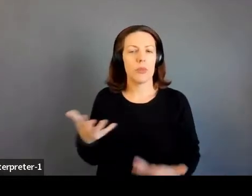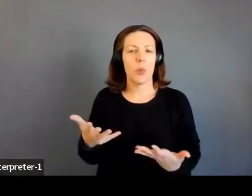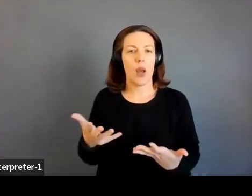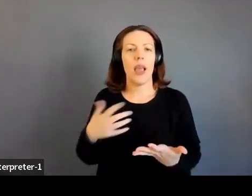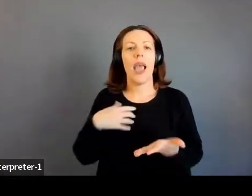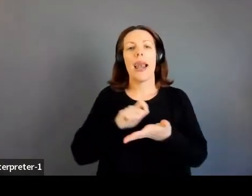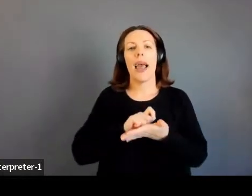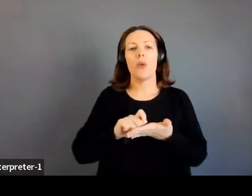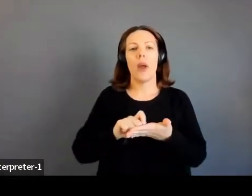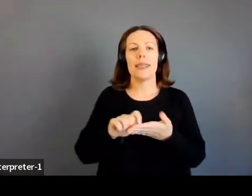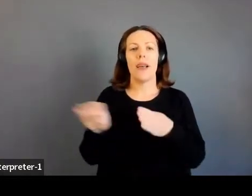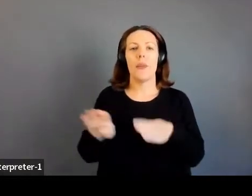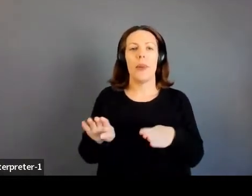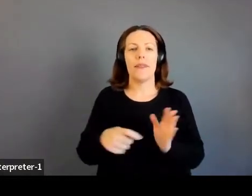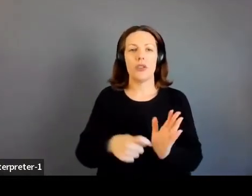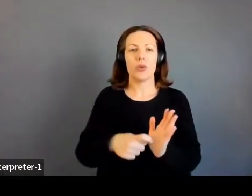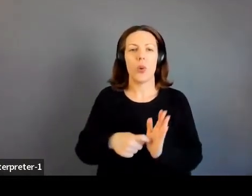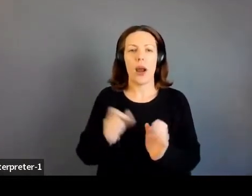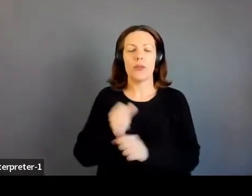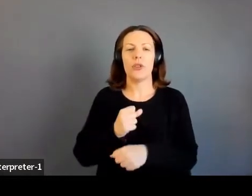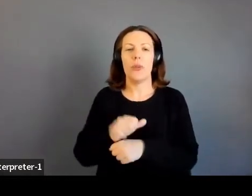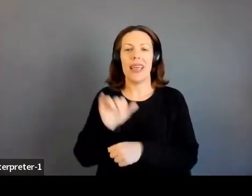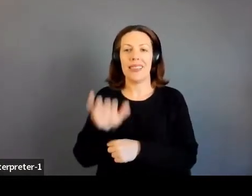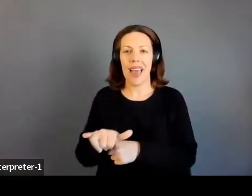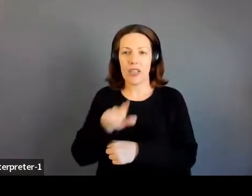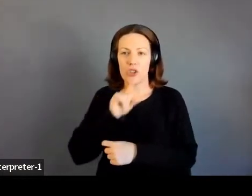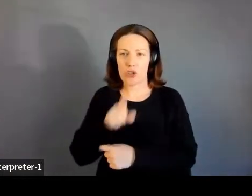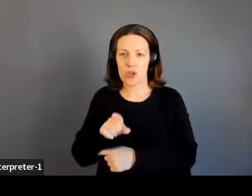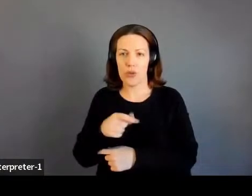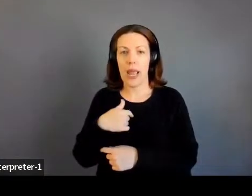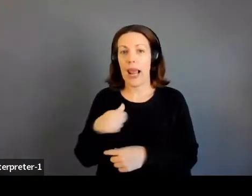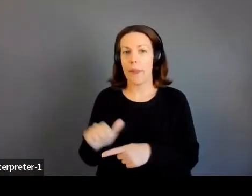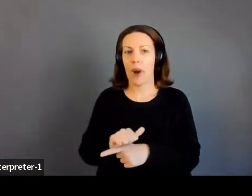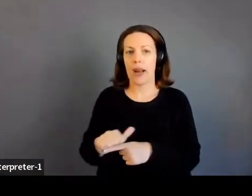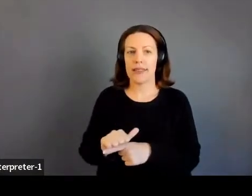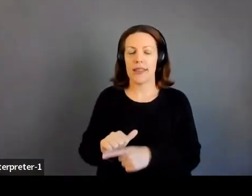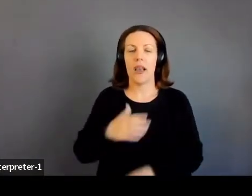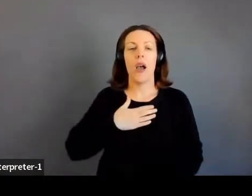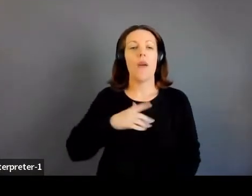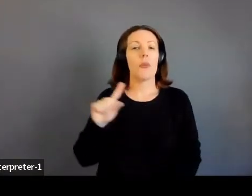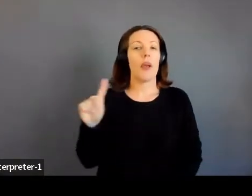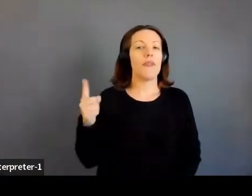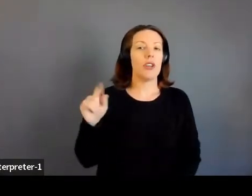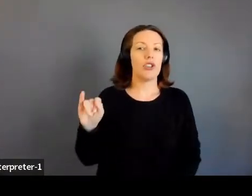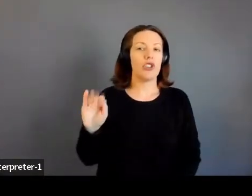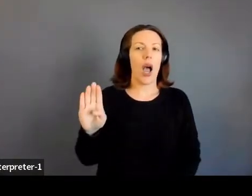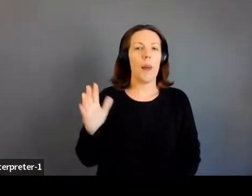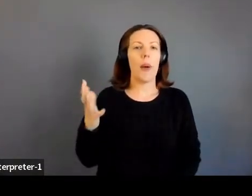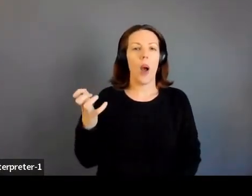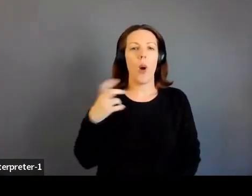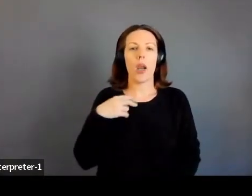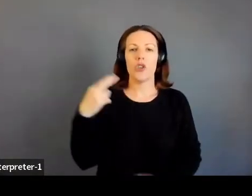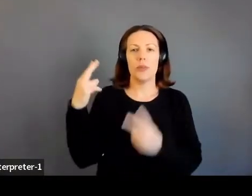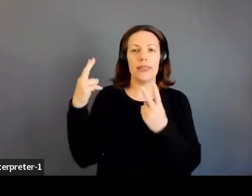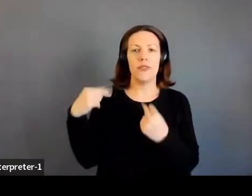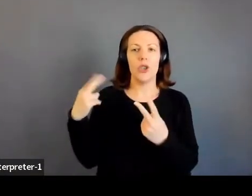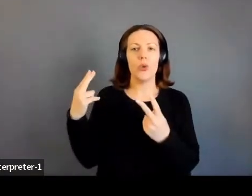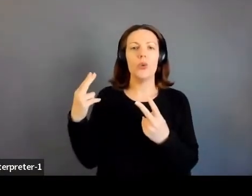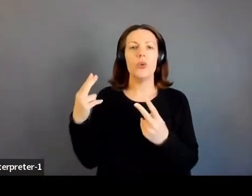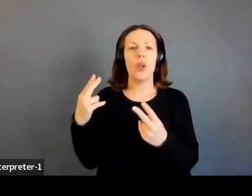behaviors that it will take to make that true. And I practice them. For my first job, I wanted to be seen as